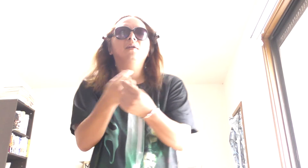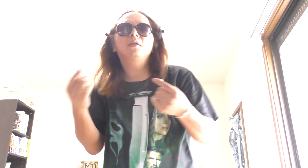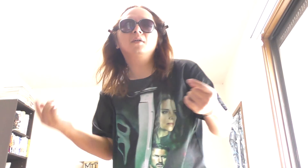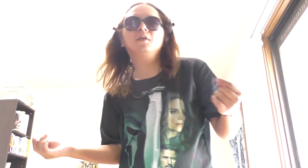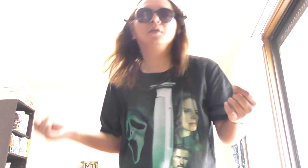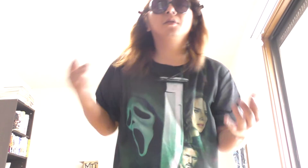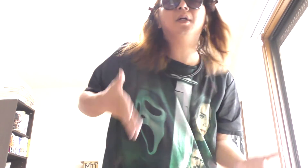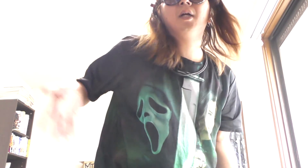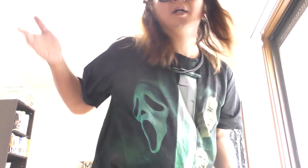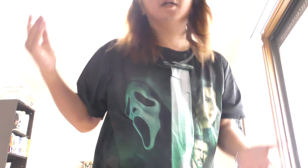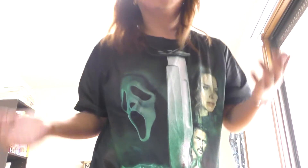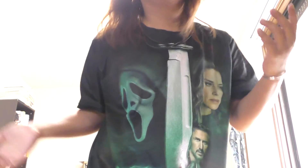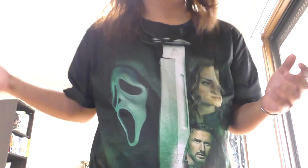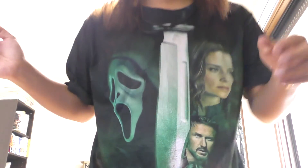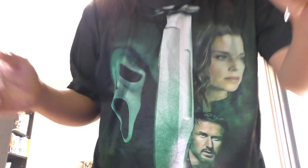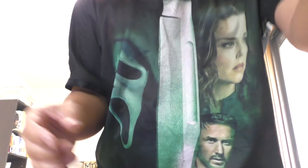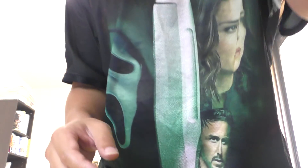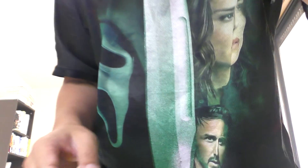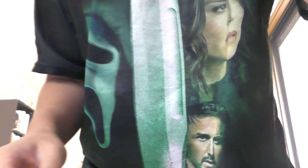shoulder to cry on. All right. Okay.